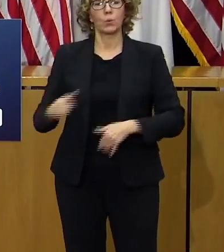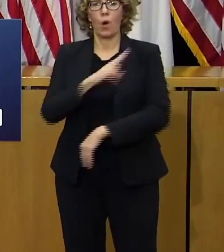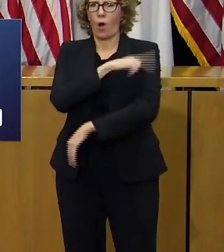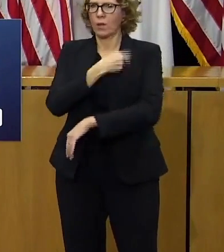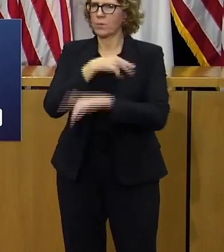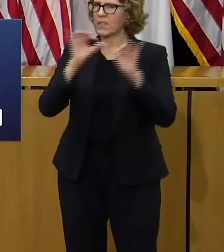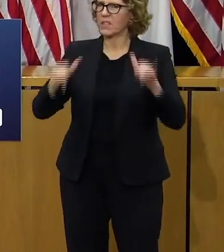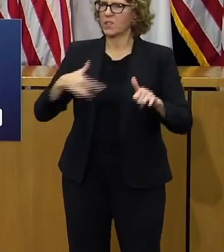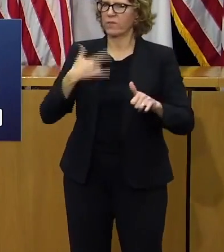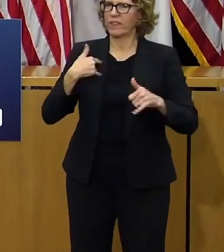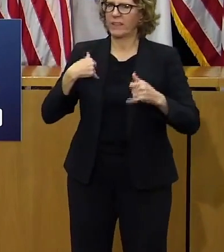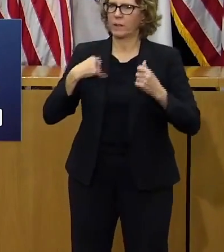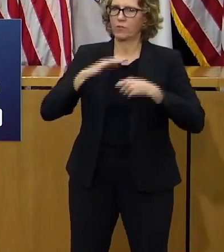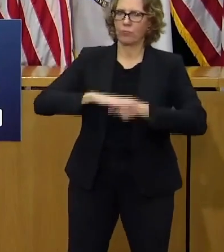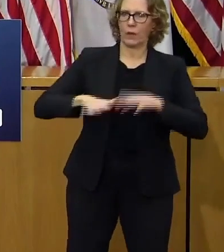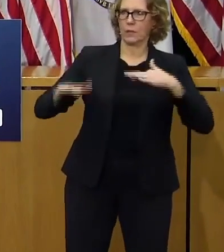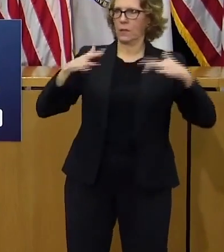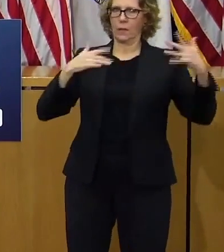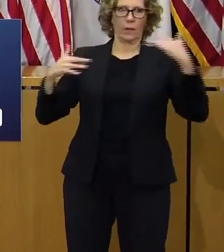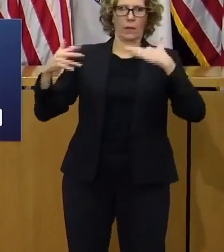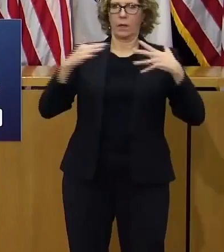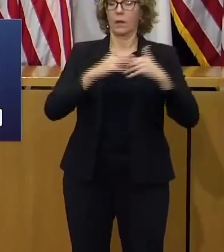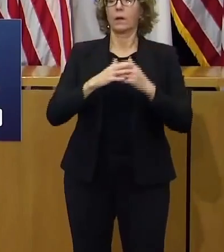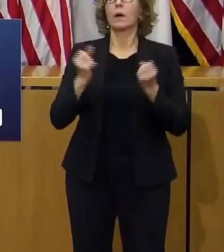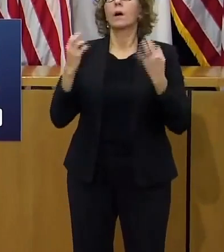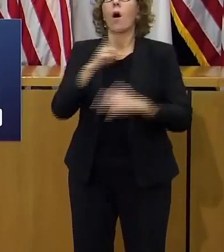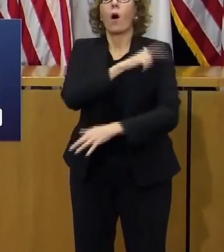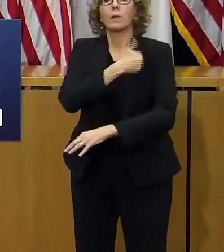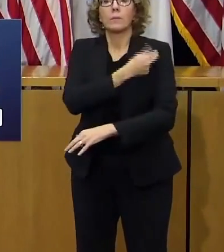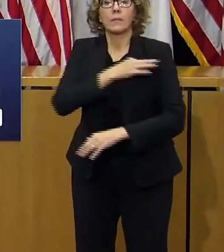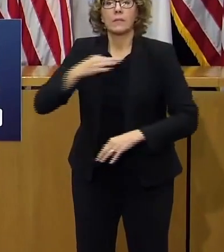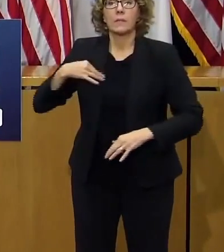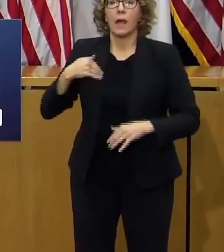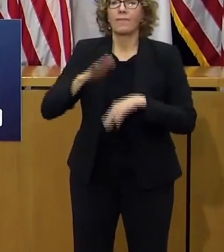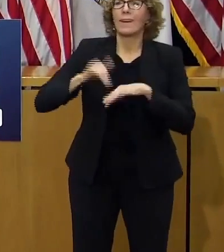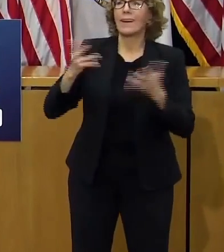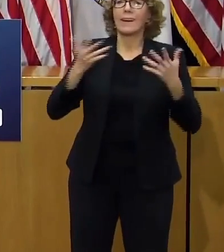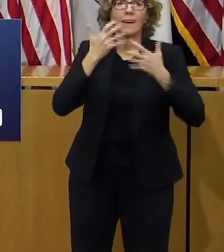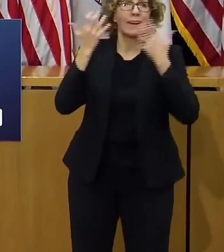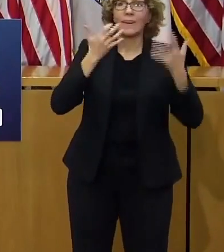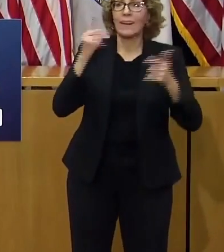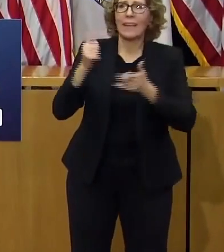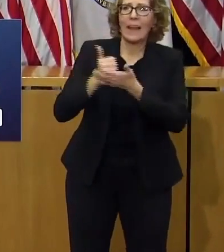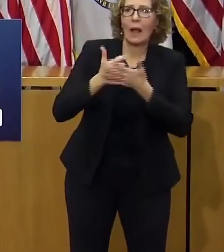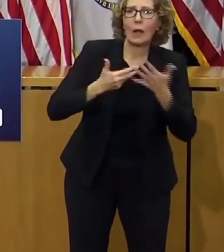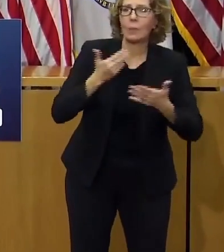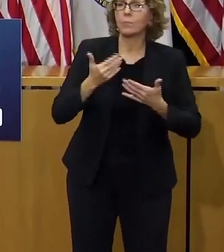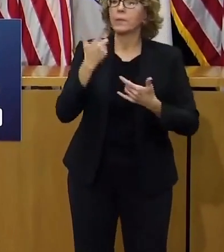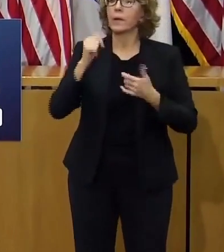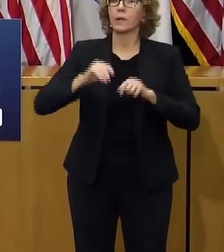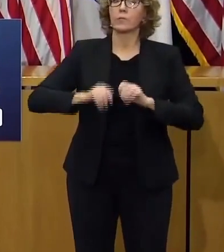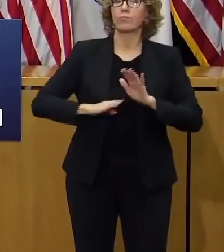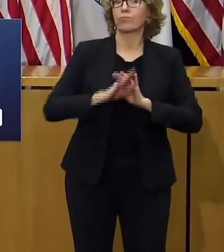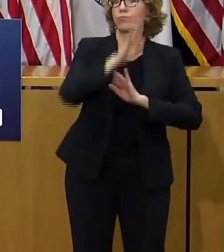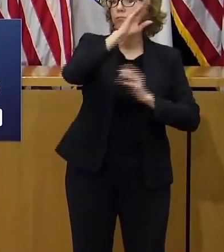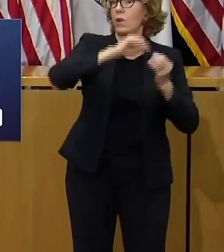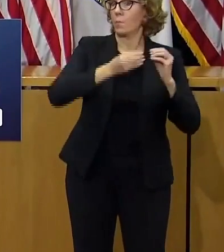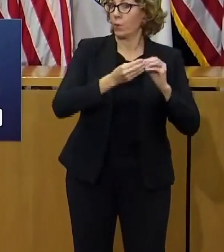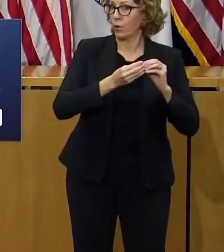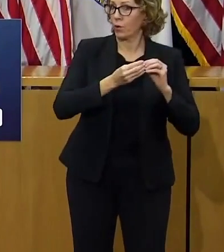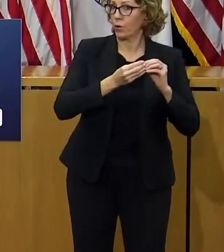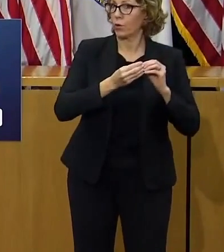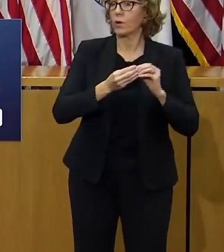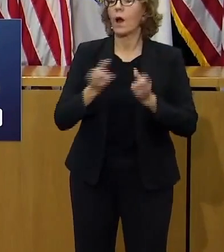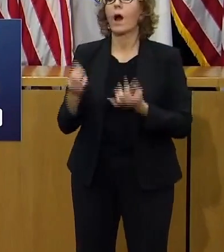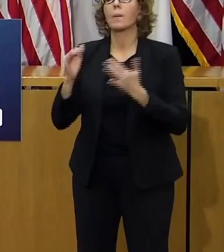increased call outs by hospital staff due to covet exposure and infections which has led to a decrease in the number of staff